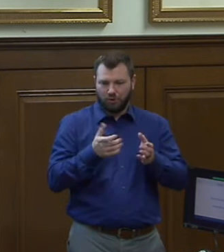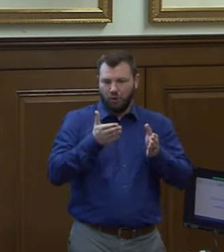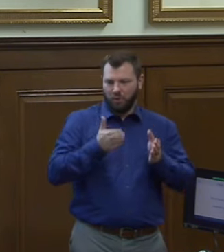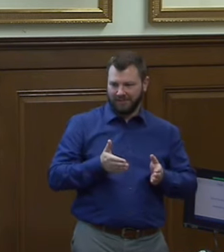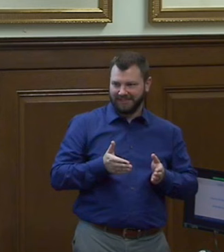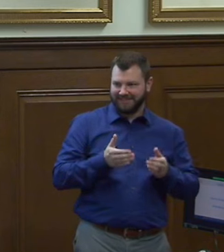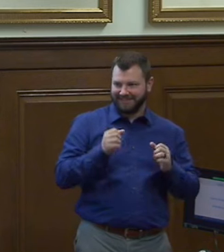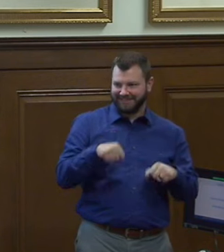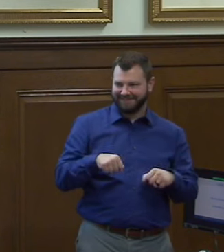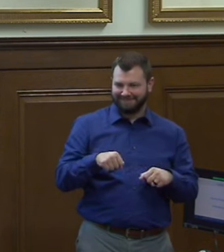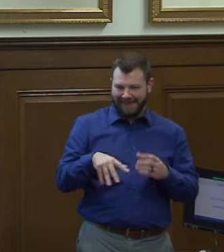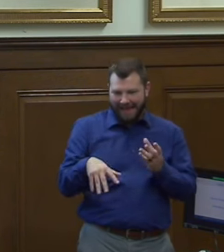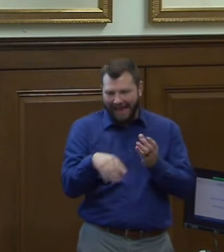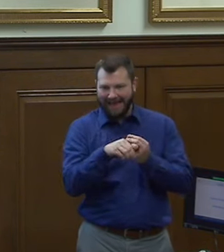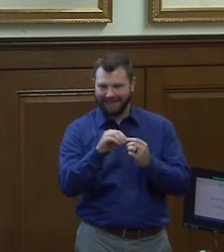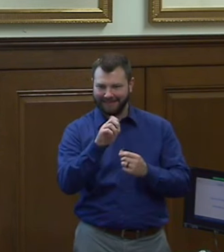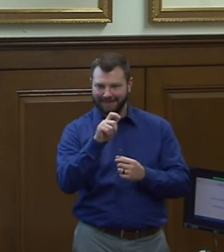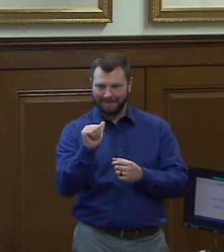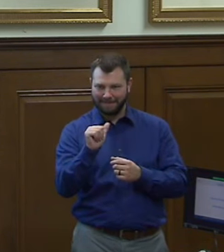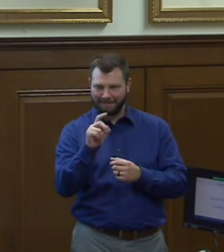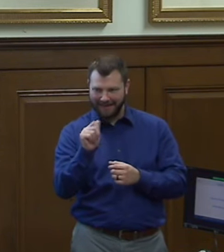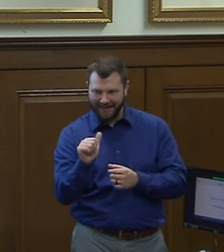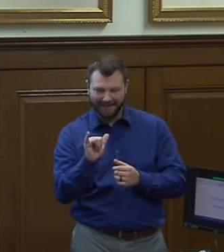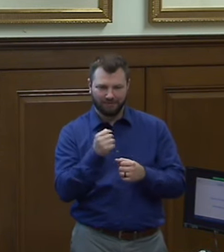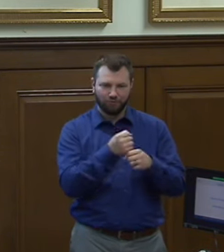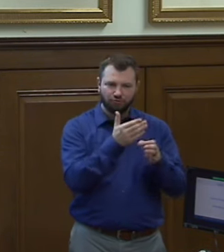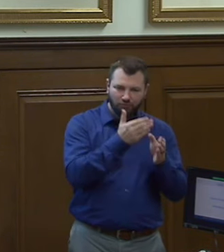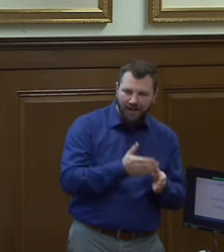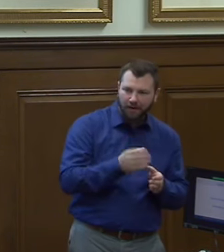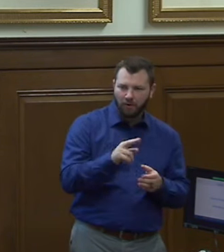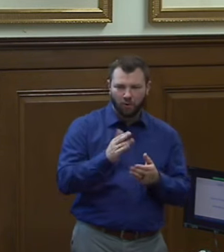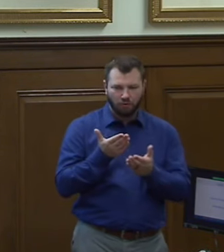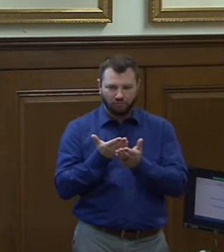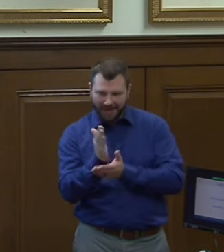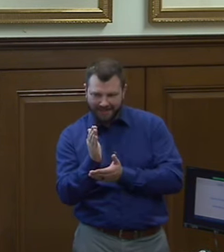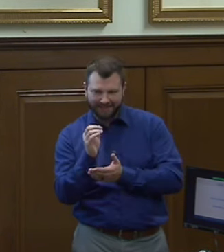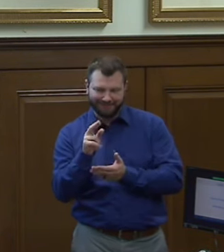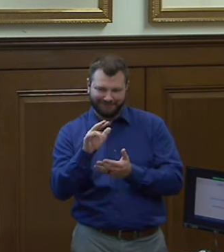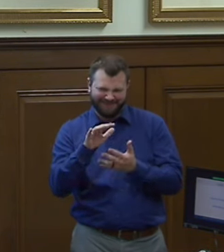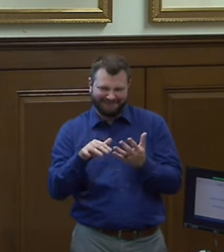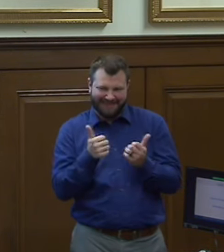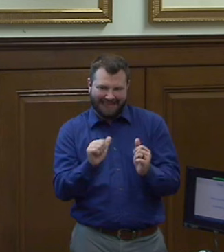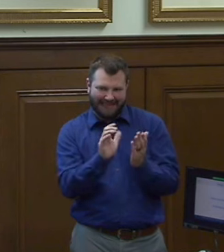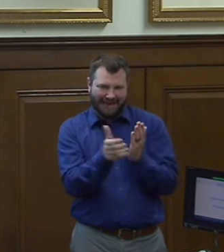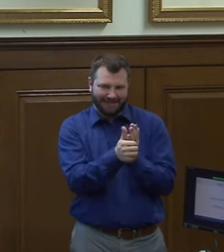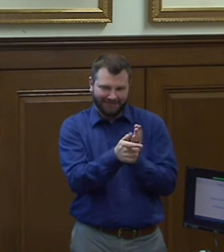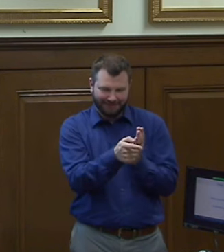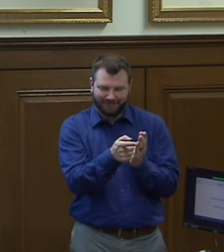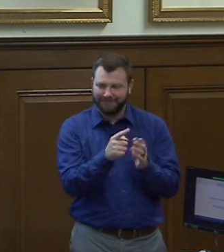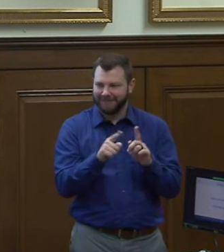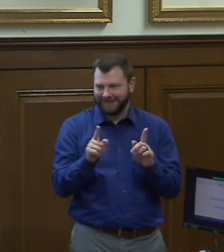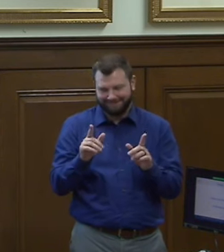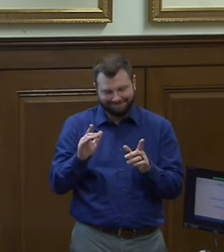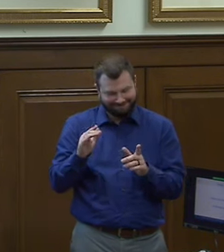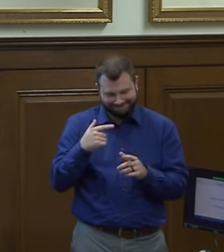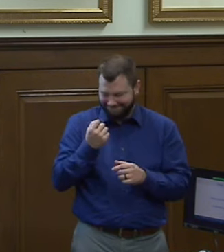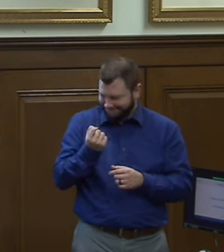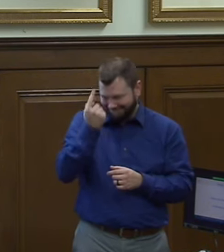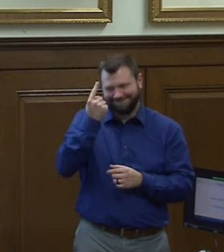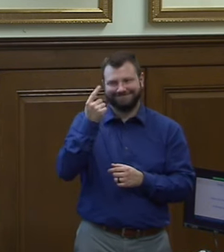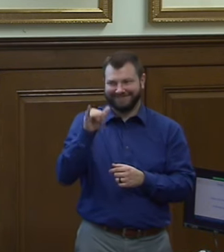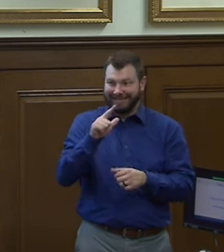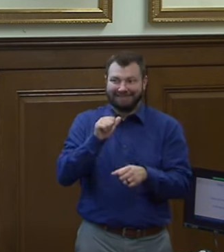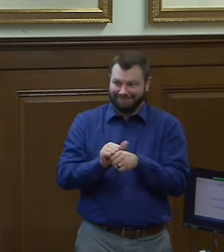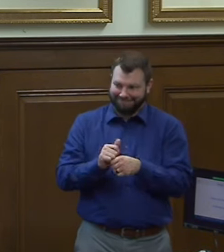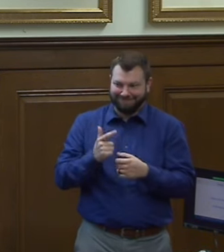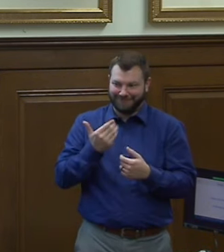kind of add that metadata like creator or the rights or anything attached to it but i i totally acknowledge those legitimate